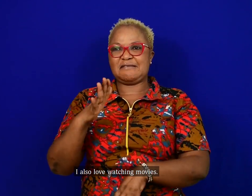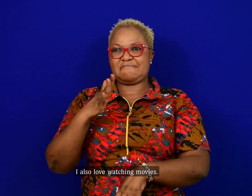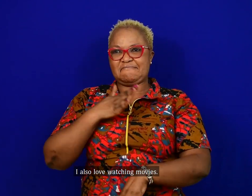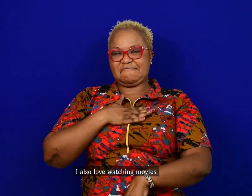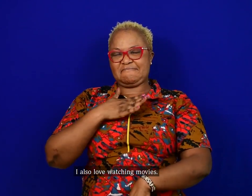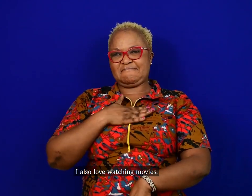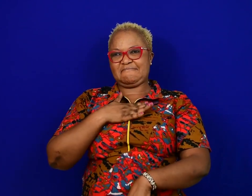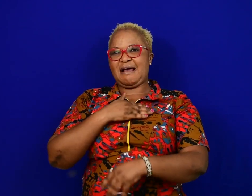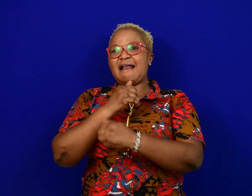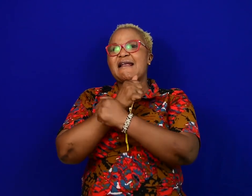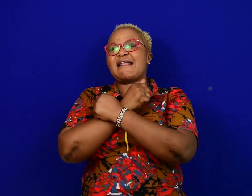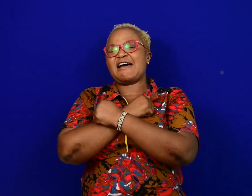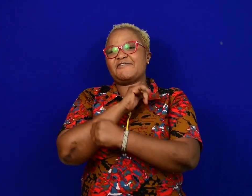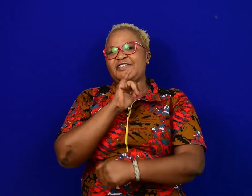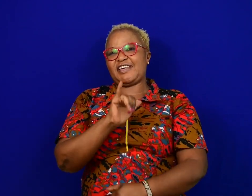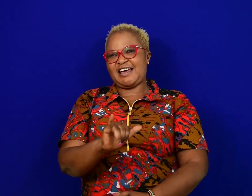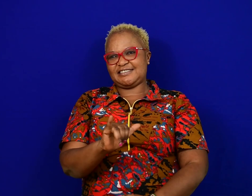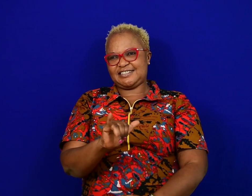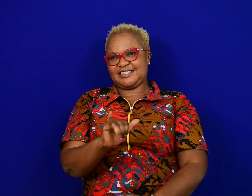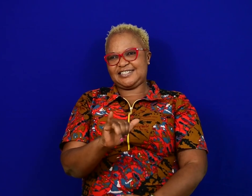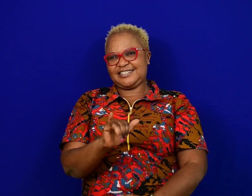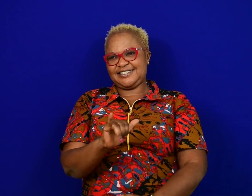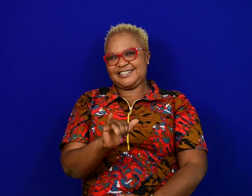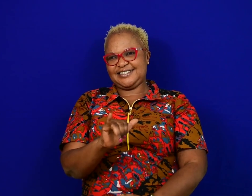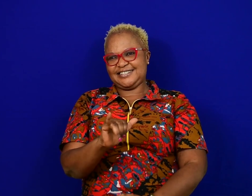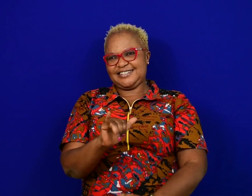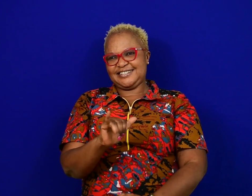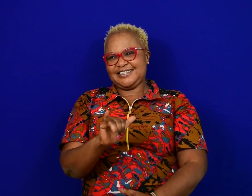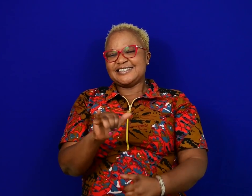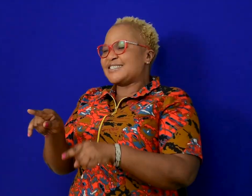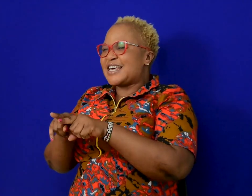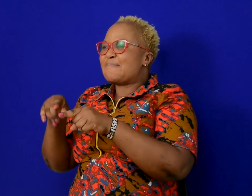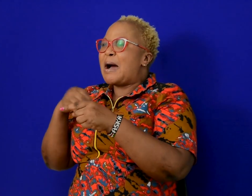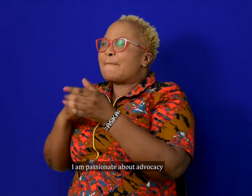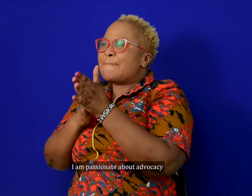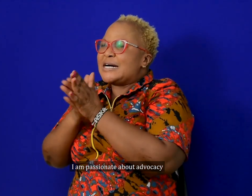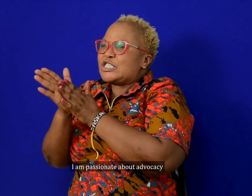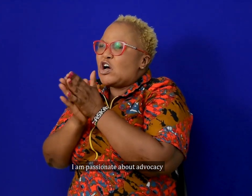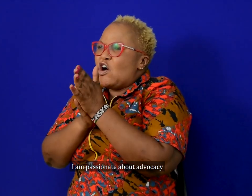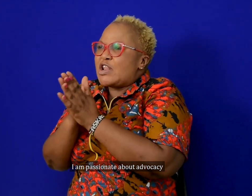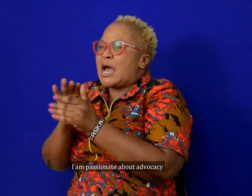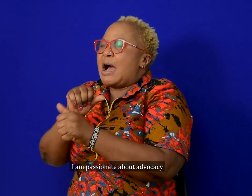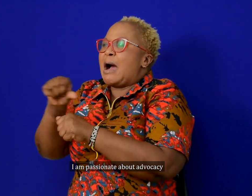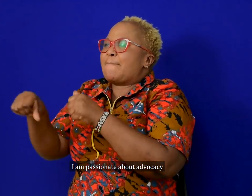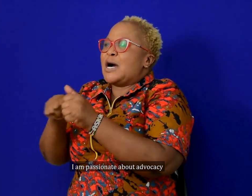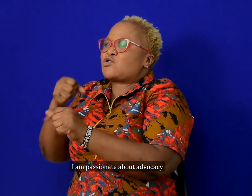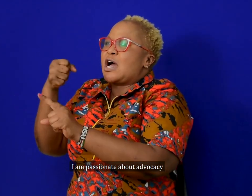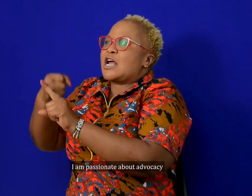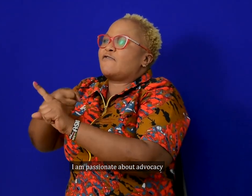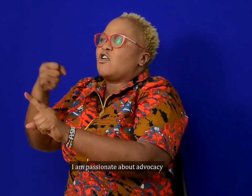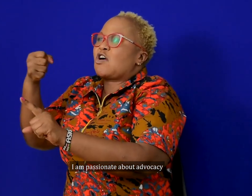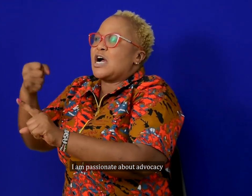movies. I love that. I'm also passionate about advocacy